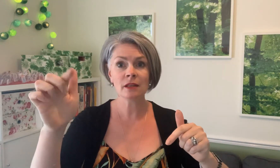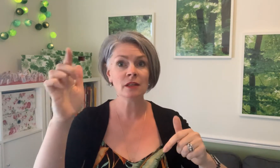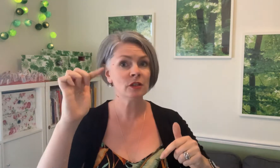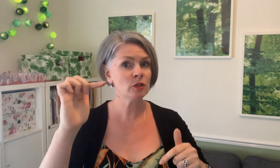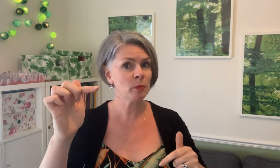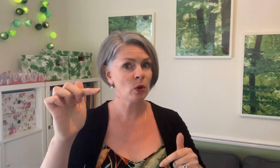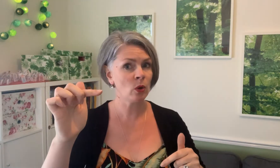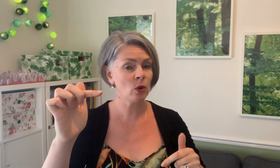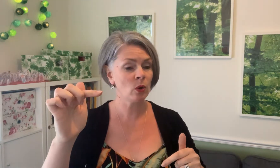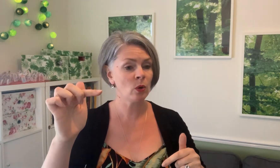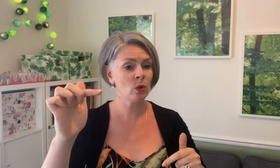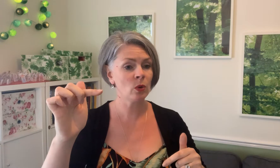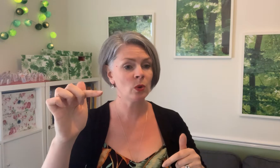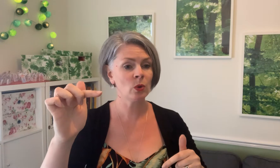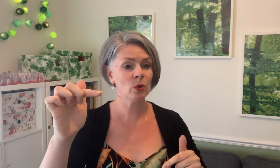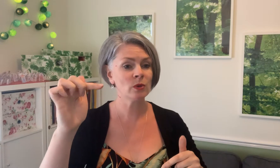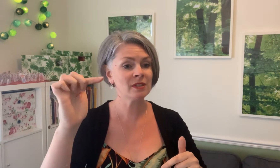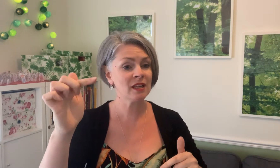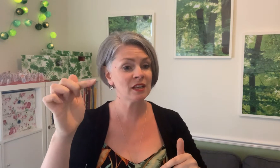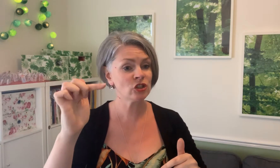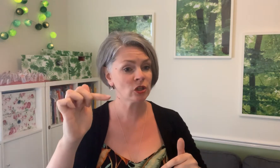Sweet Disposition